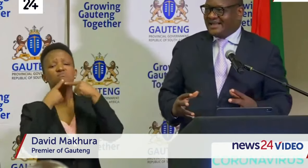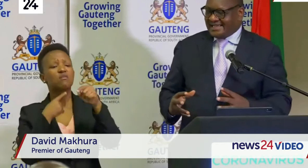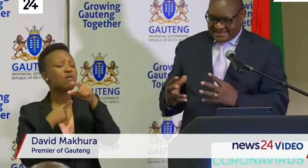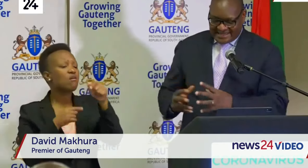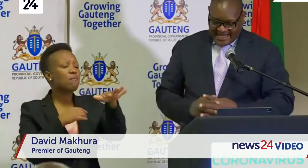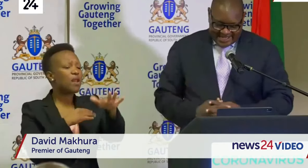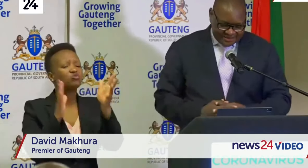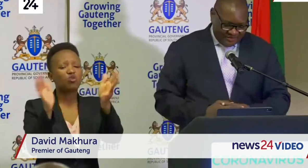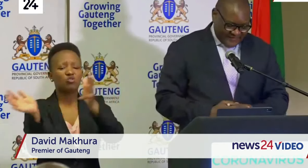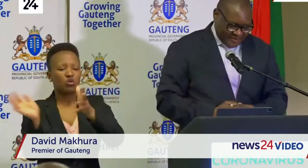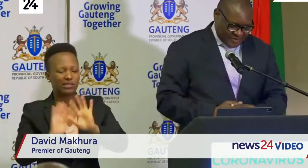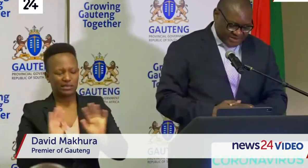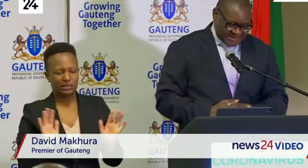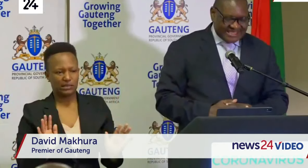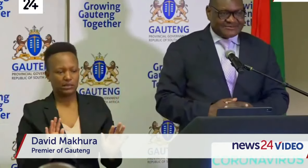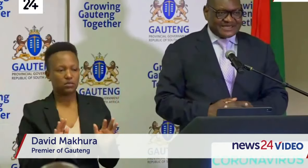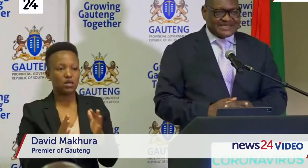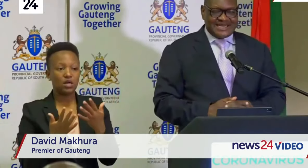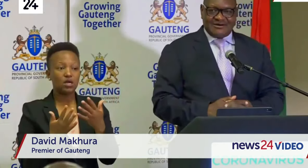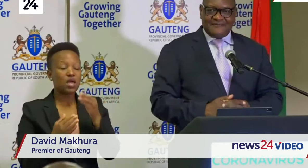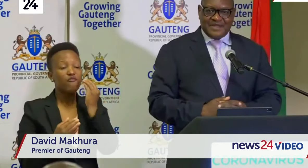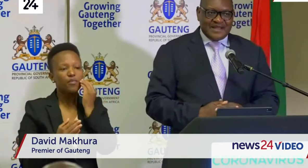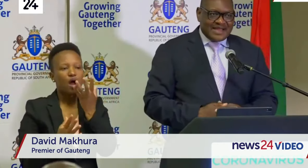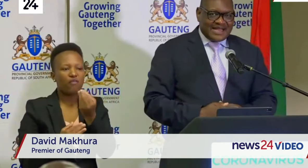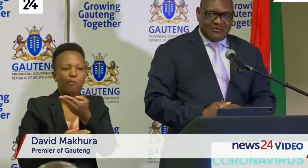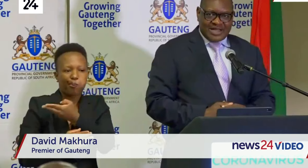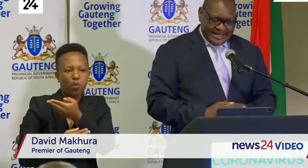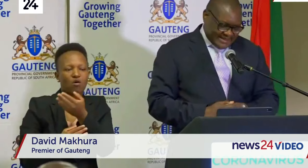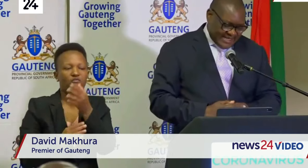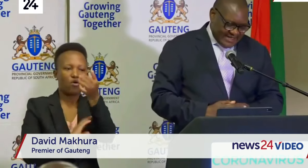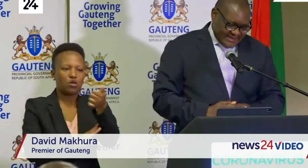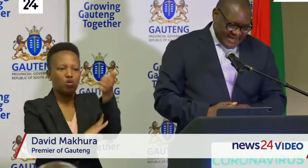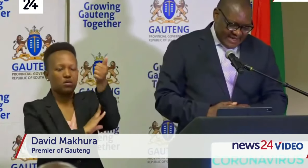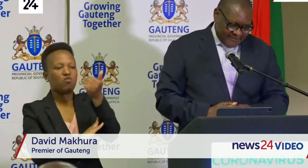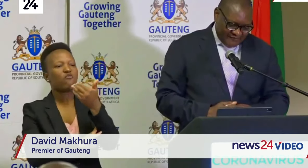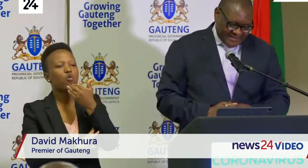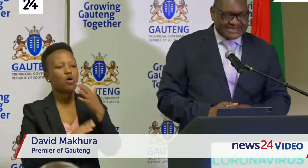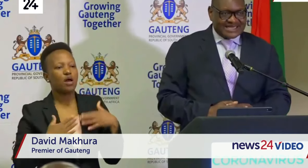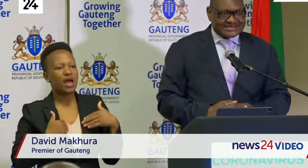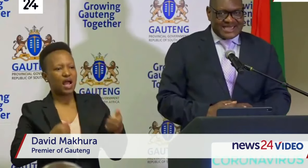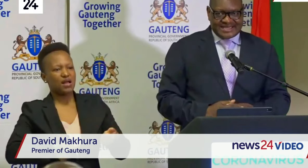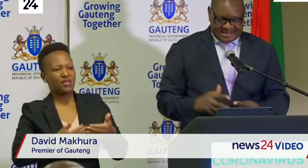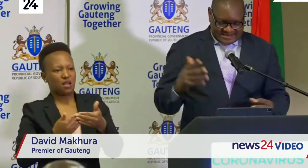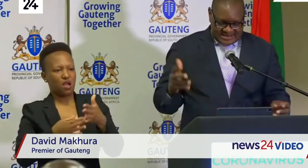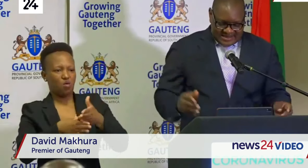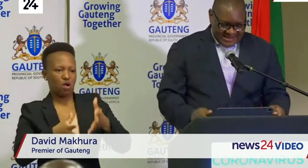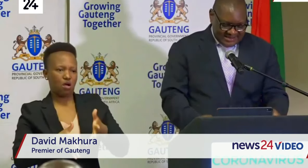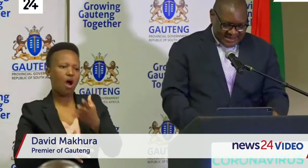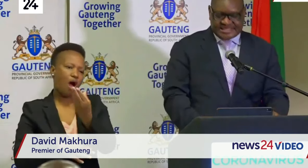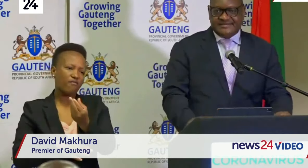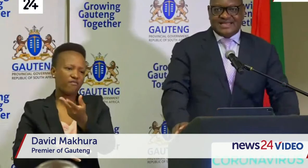is in the hands of the authorities, especially our health care professionals, the